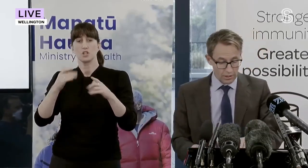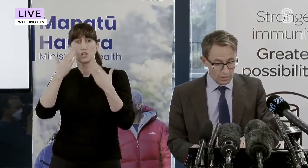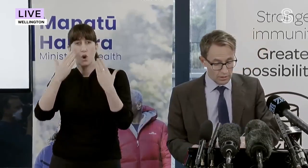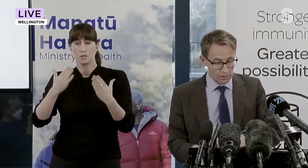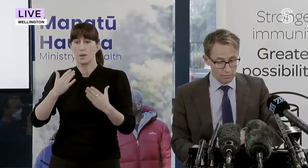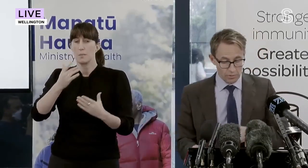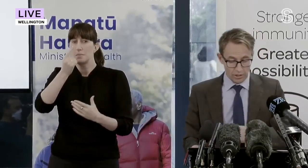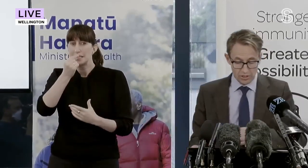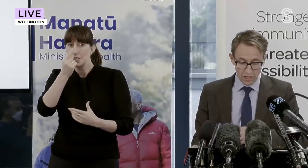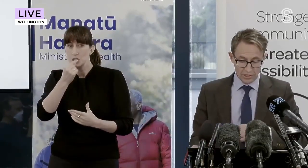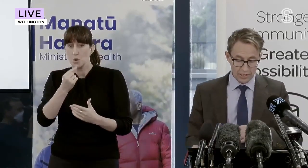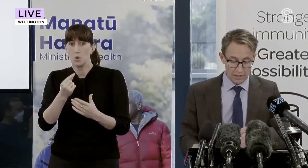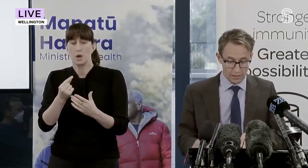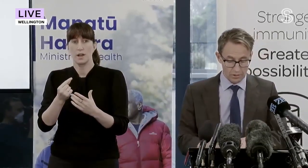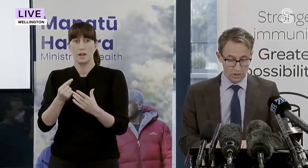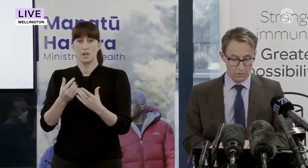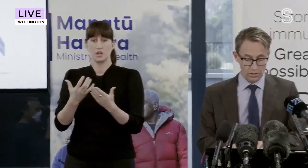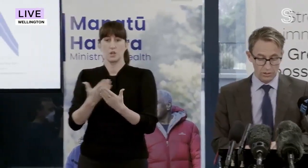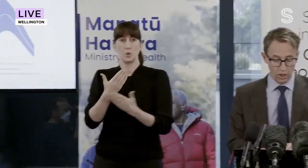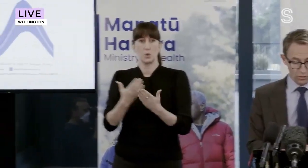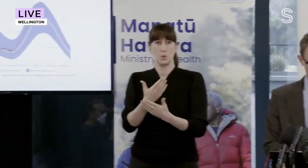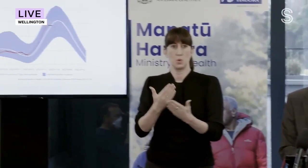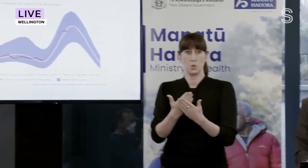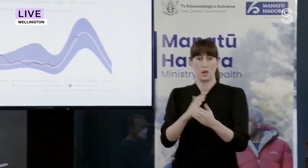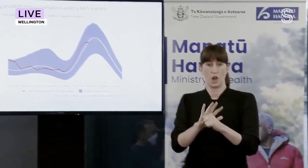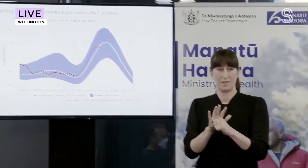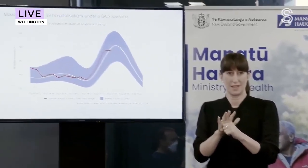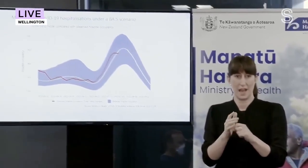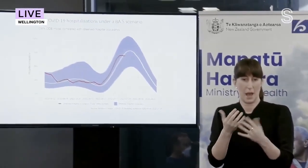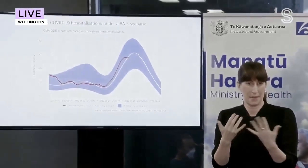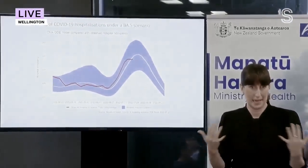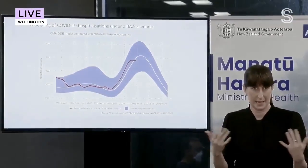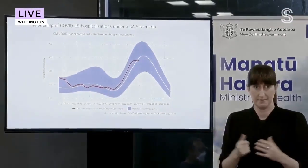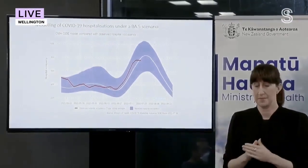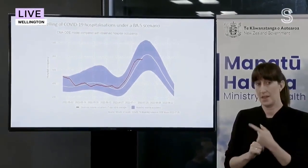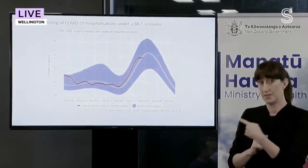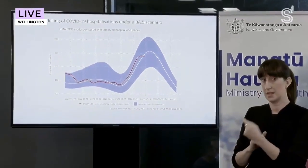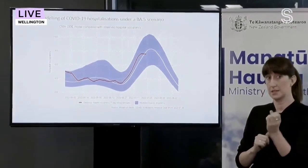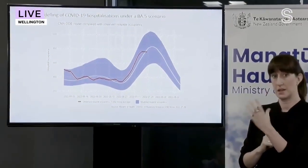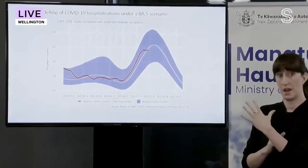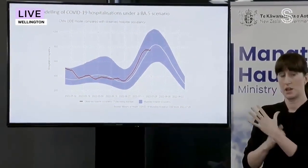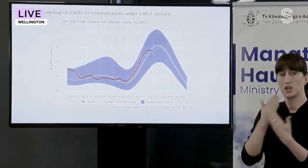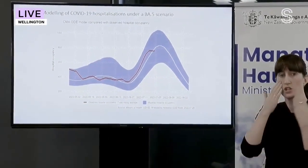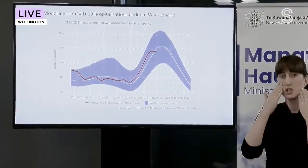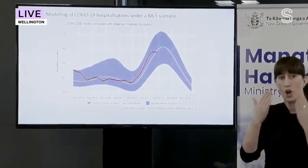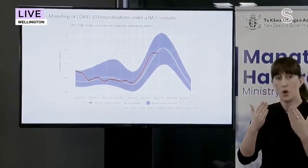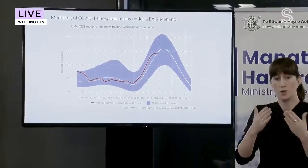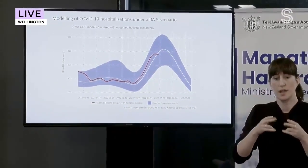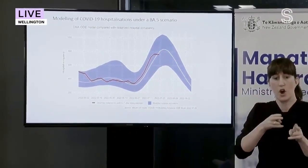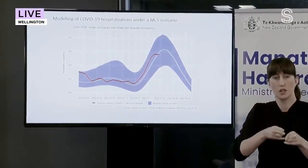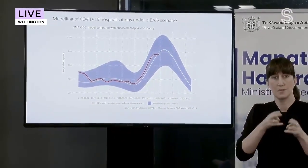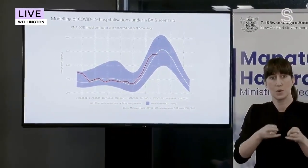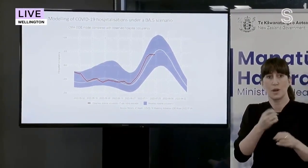So, the slide here shows COVID-19 hospital occupancy in the updated modelling.